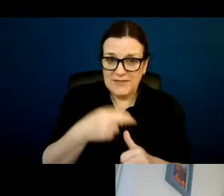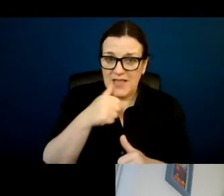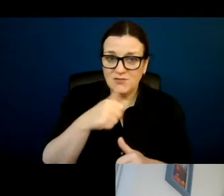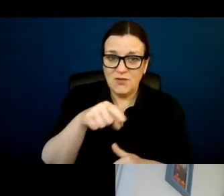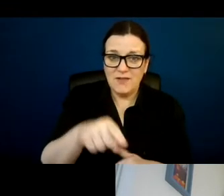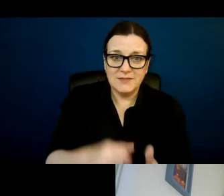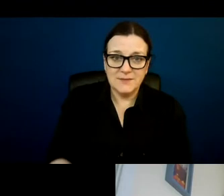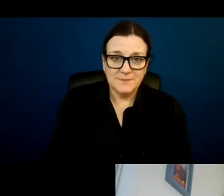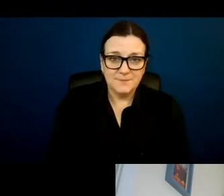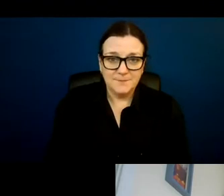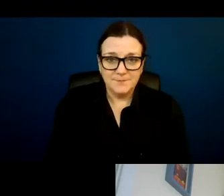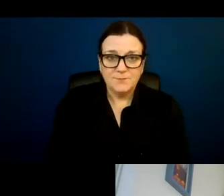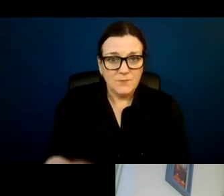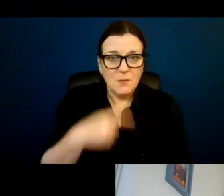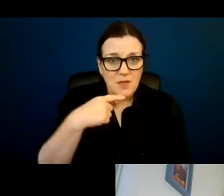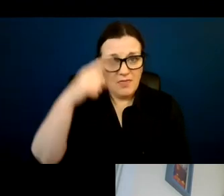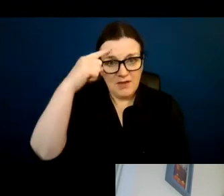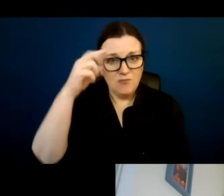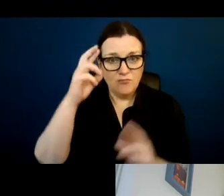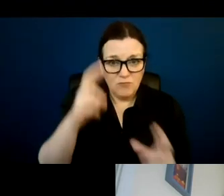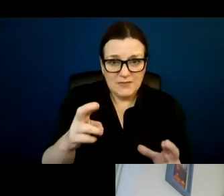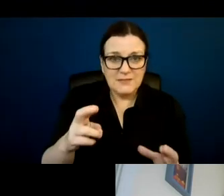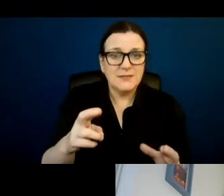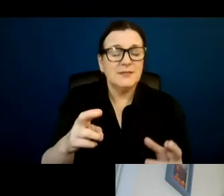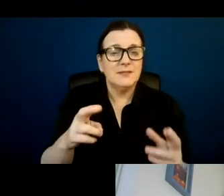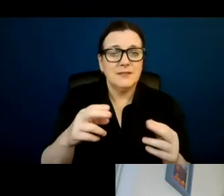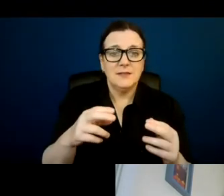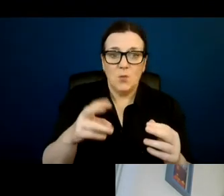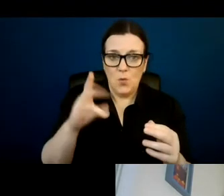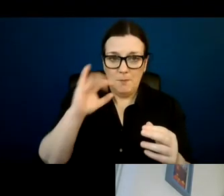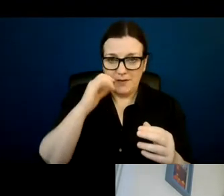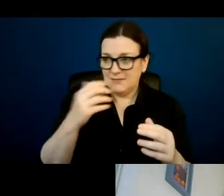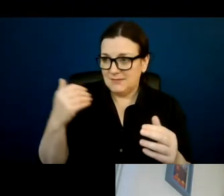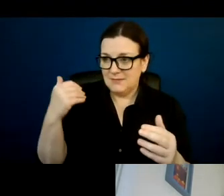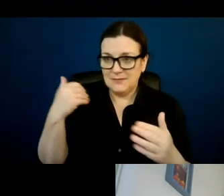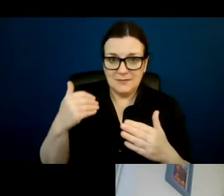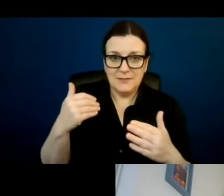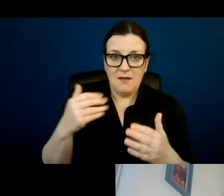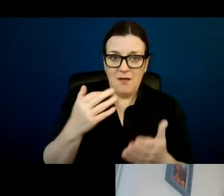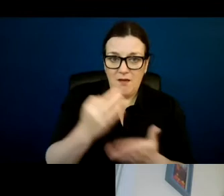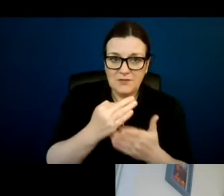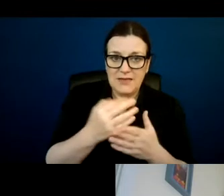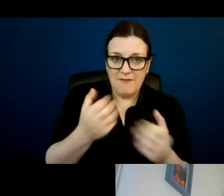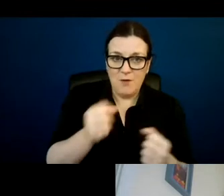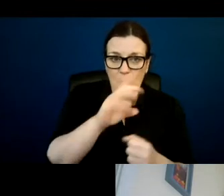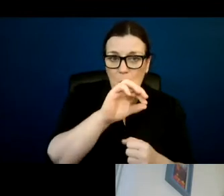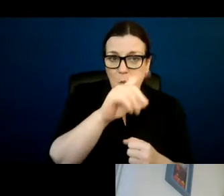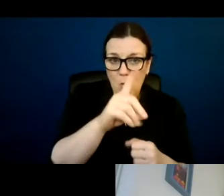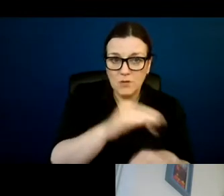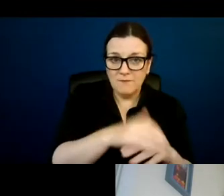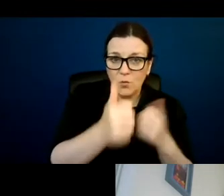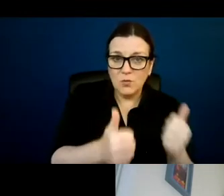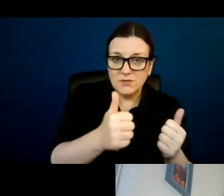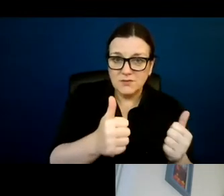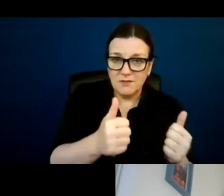And but I think you're right. And particularly because we have been dealing with wardship for a number of years and the focus has been